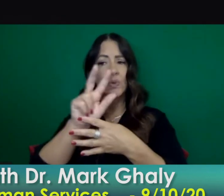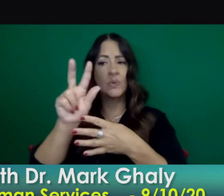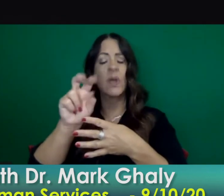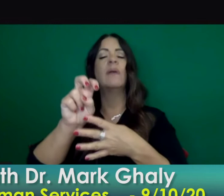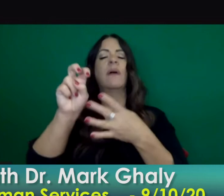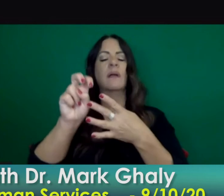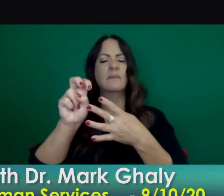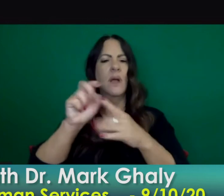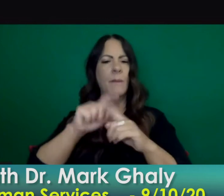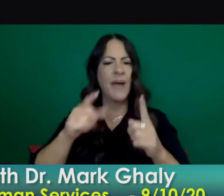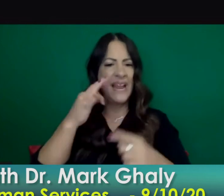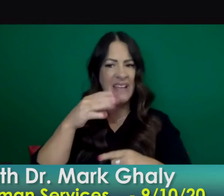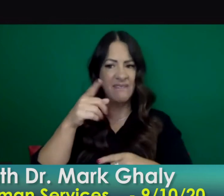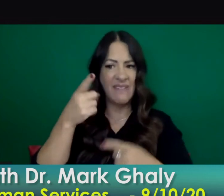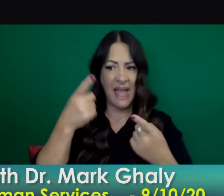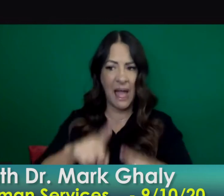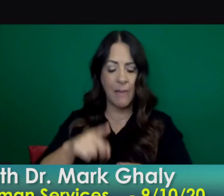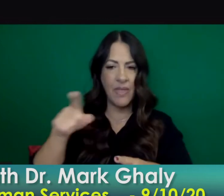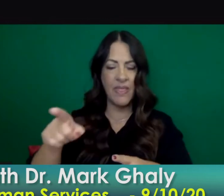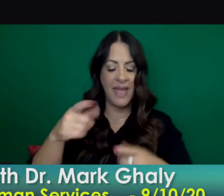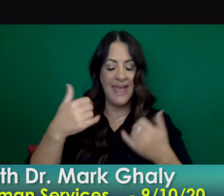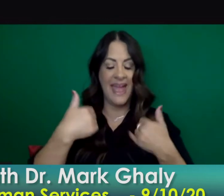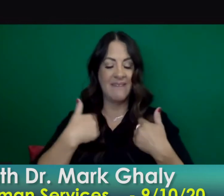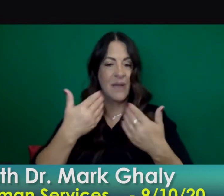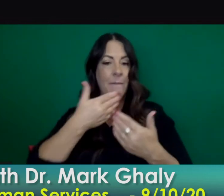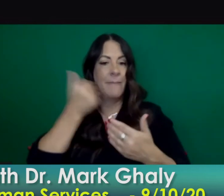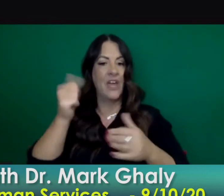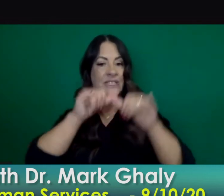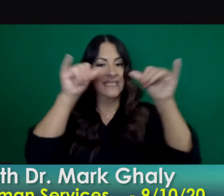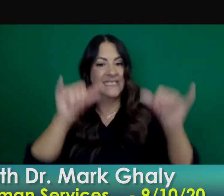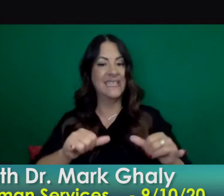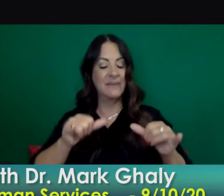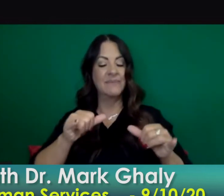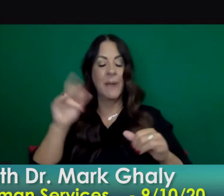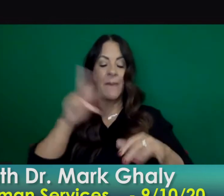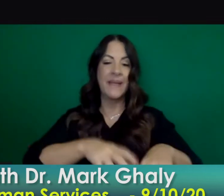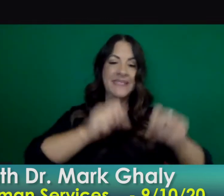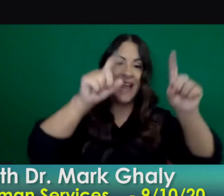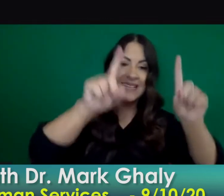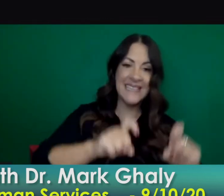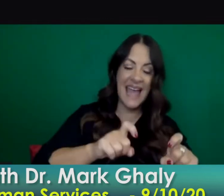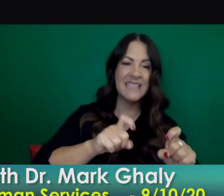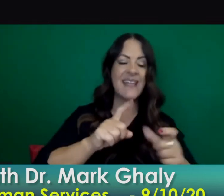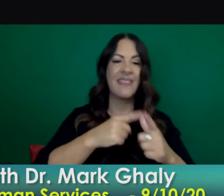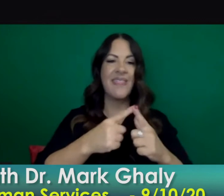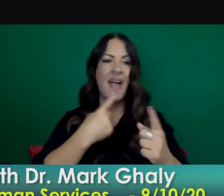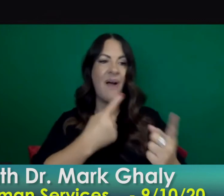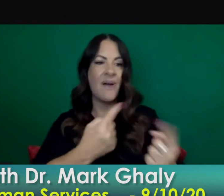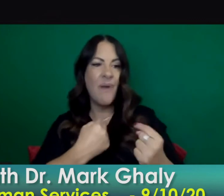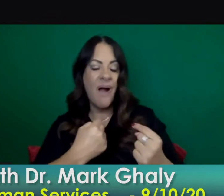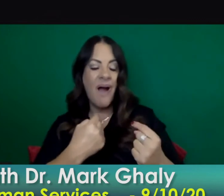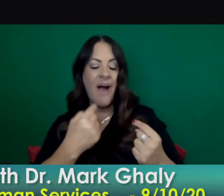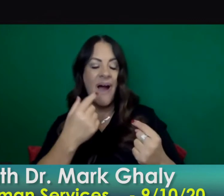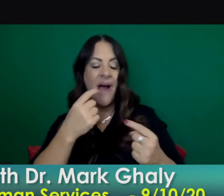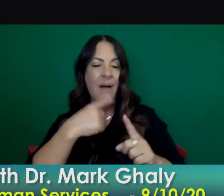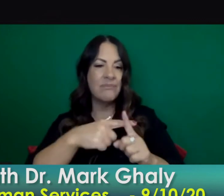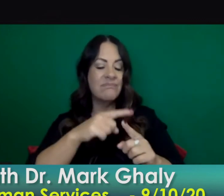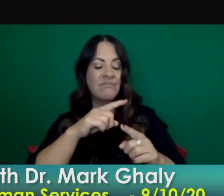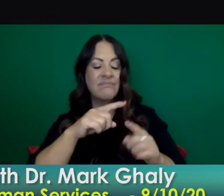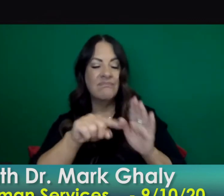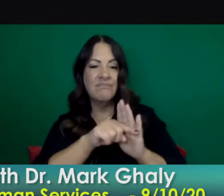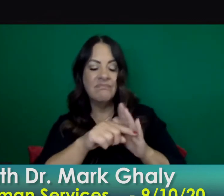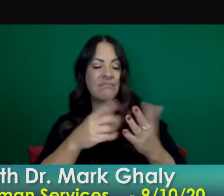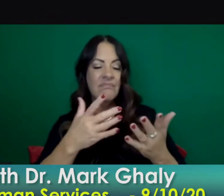quick testing turnaround now and they're able to quickly contact trace say hey you know i've seen a large spike in like movie theater transmission